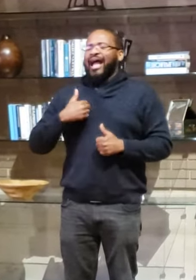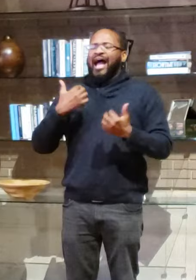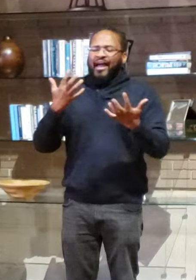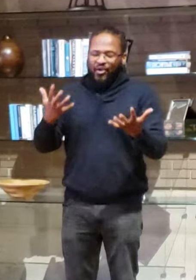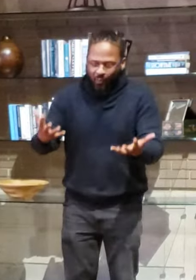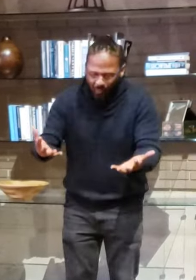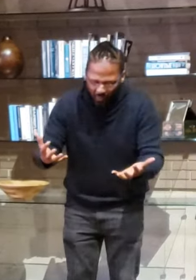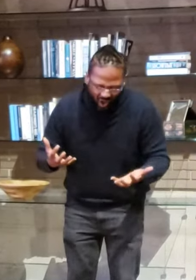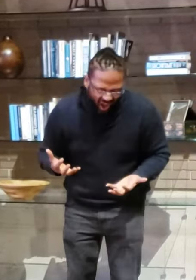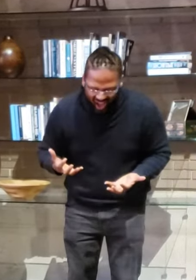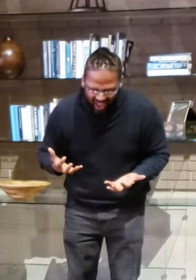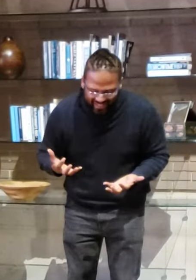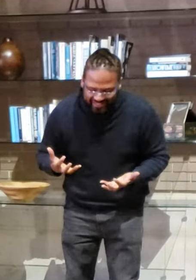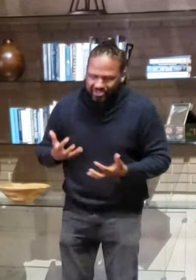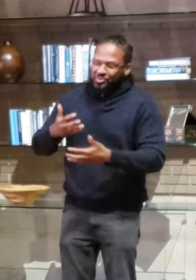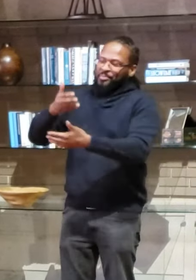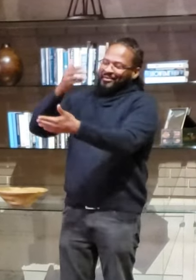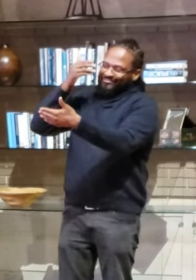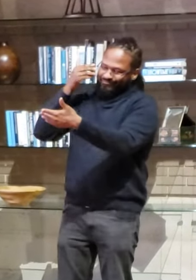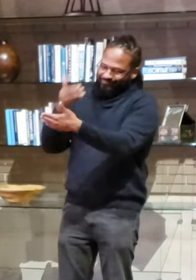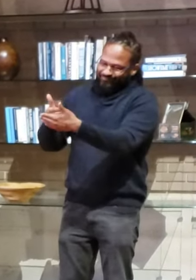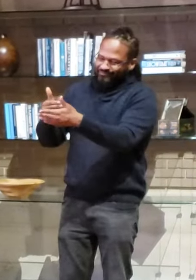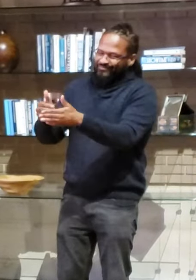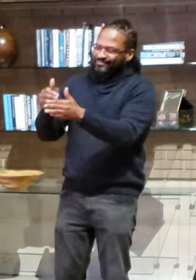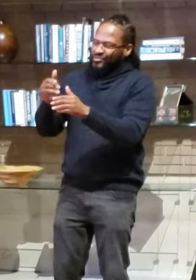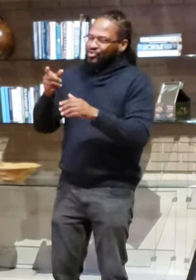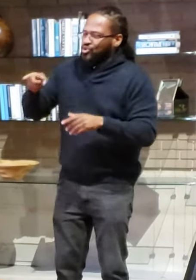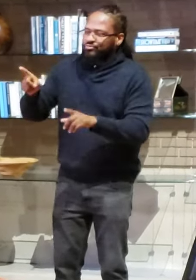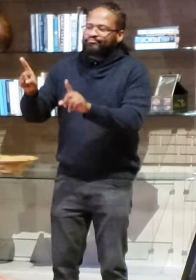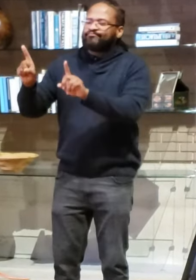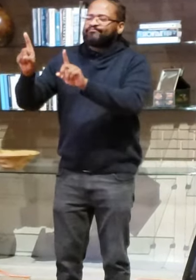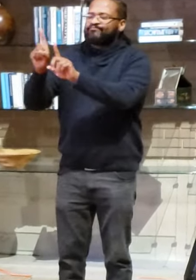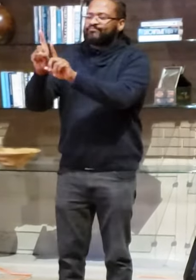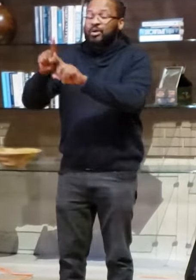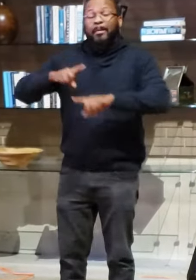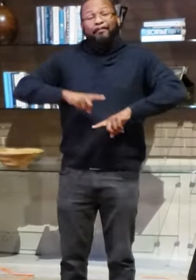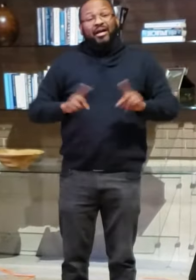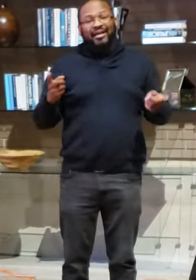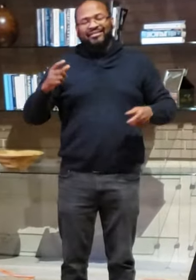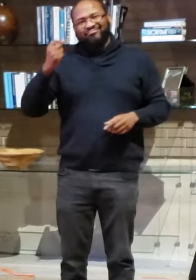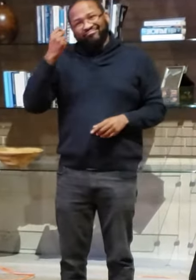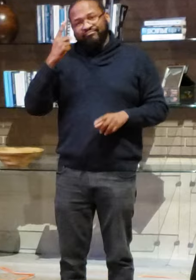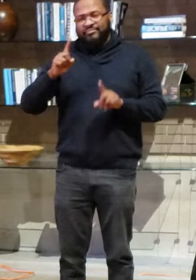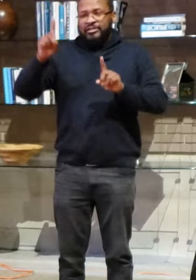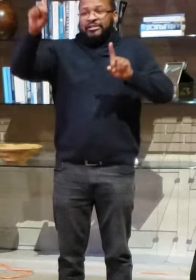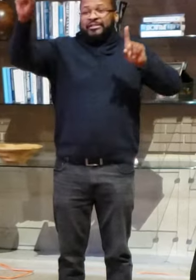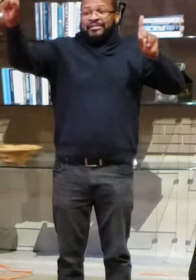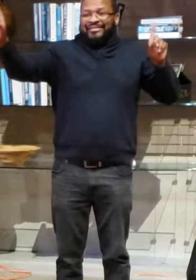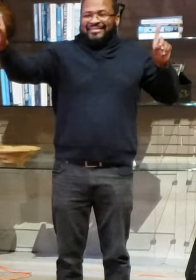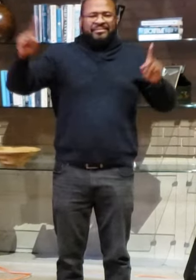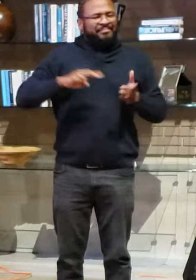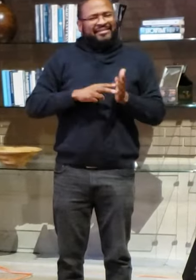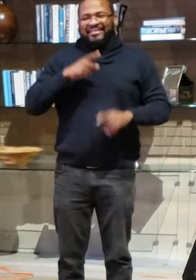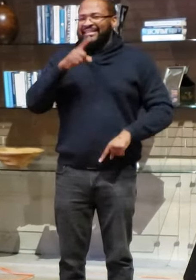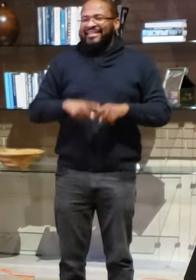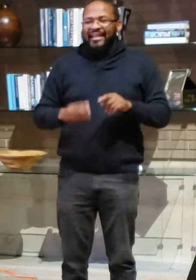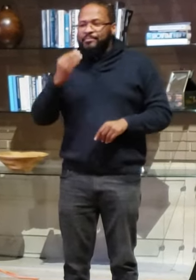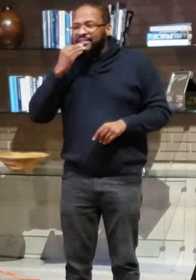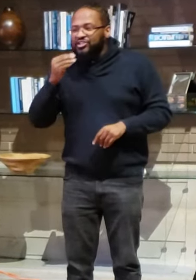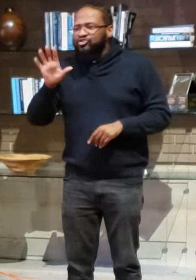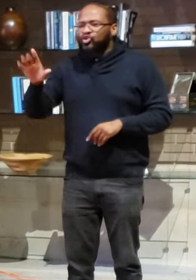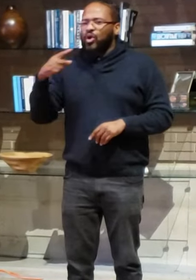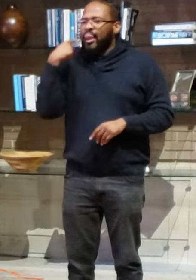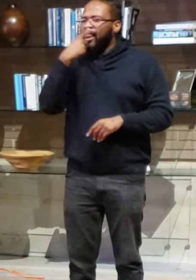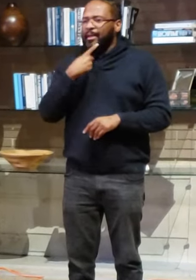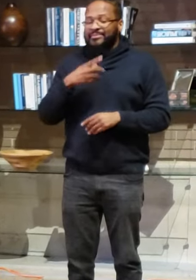be around you. But this distance makes it impossible to kiss those sweet lips at the end of a hard day.